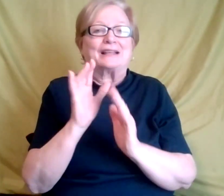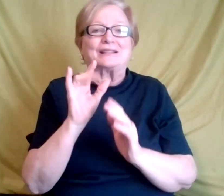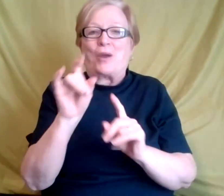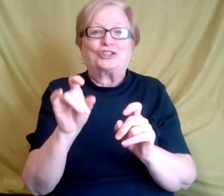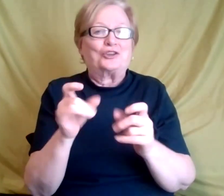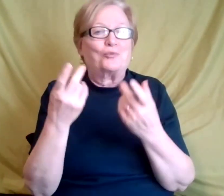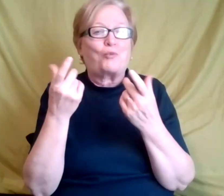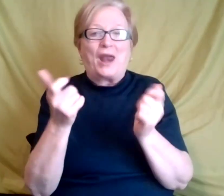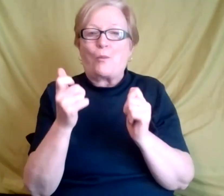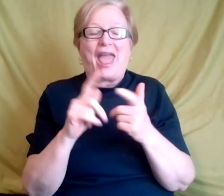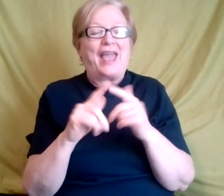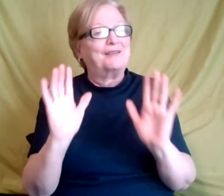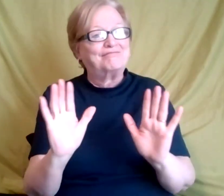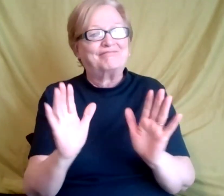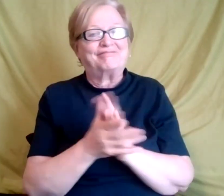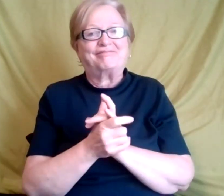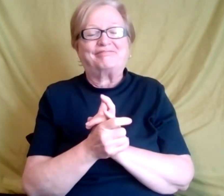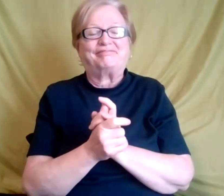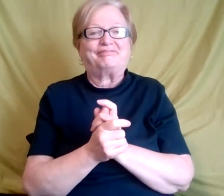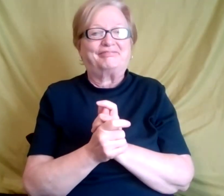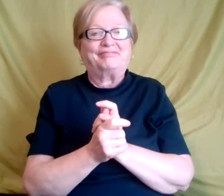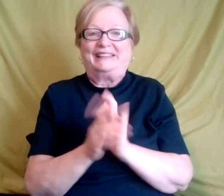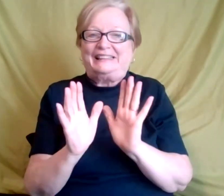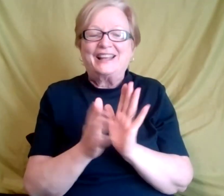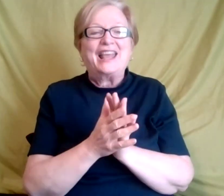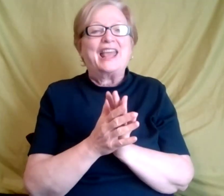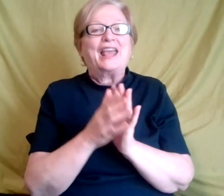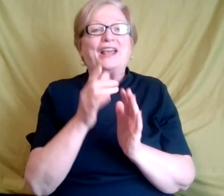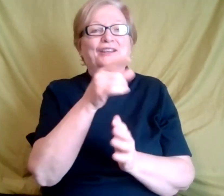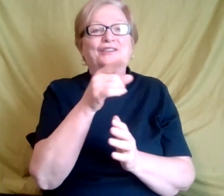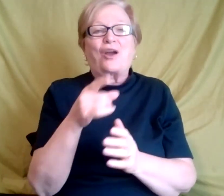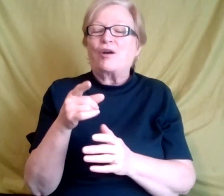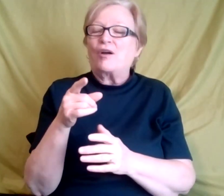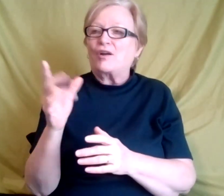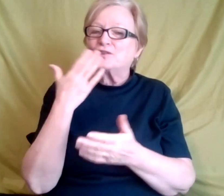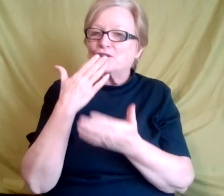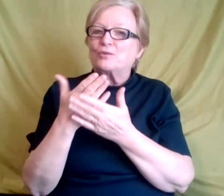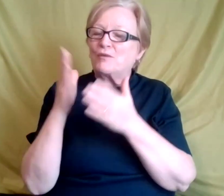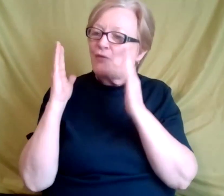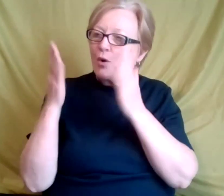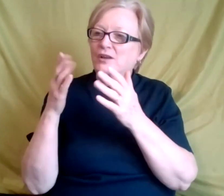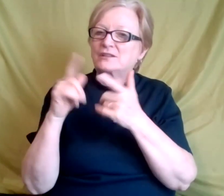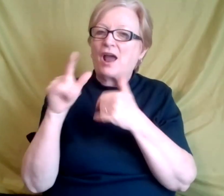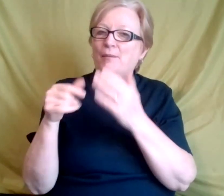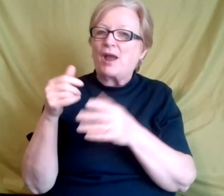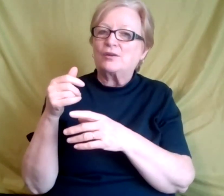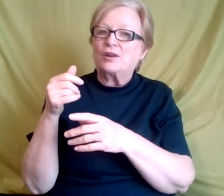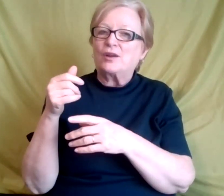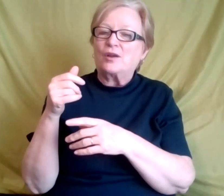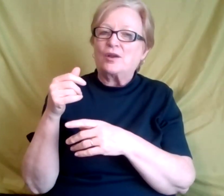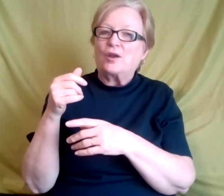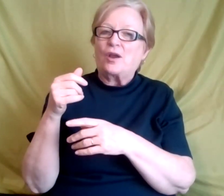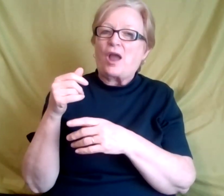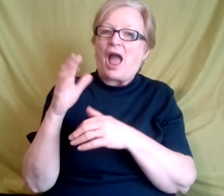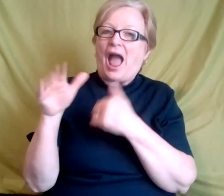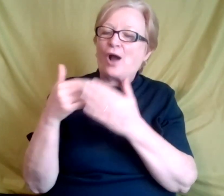um, answer those. Yeah. Yeah. And that does go. So we focused on like what employers can do, you know, to create